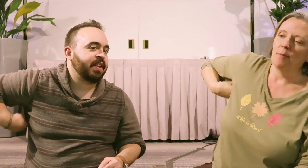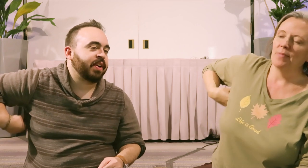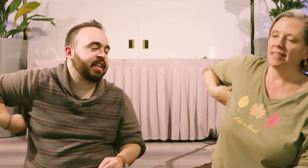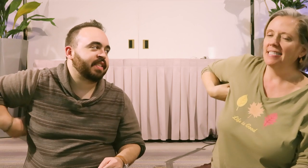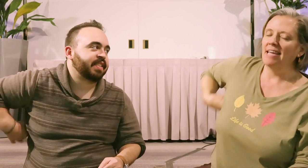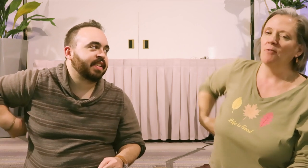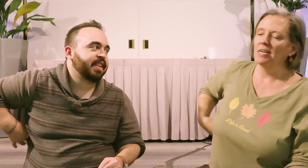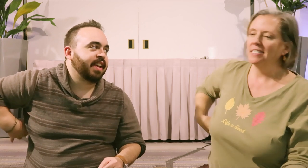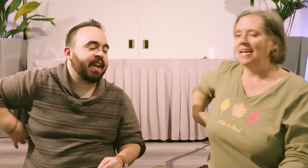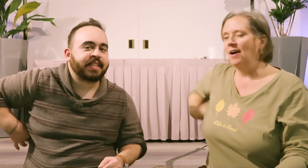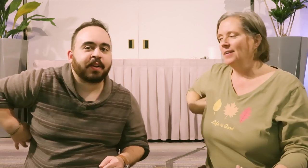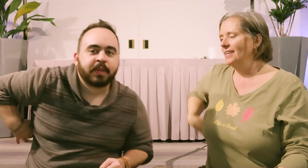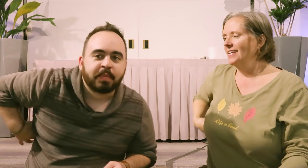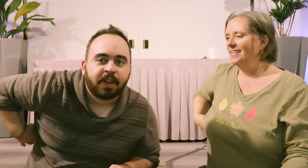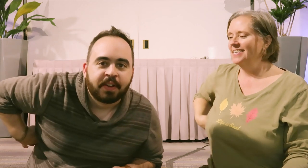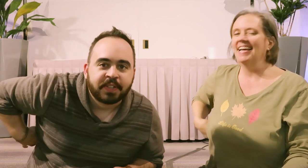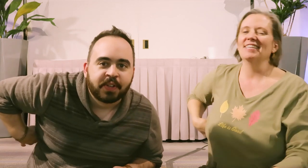They say four inches down. dealt with a bra or two.